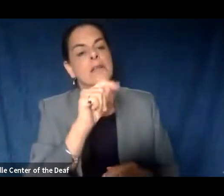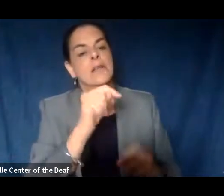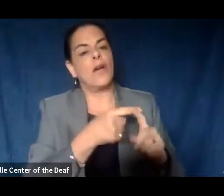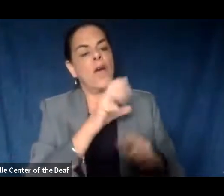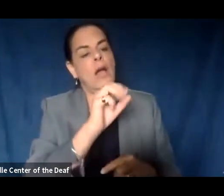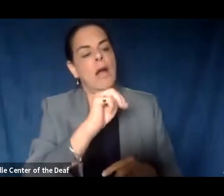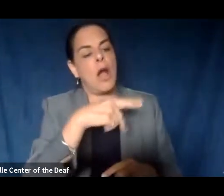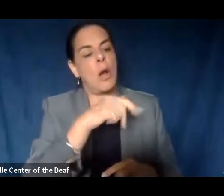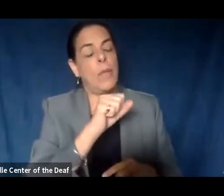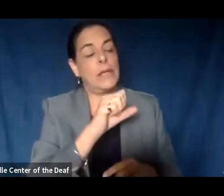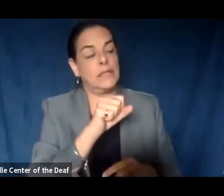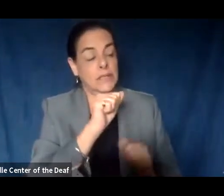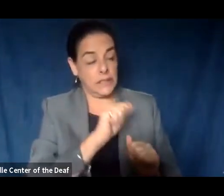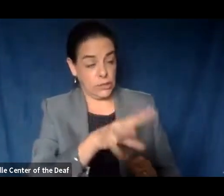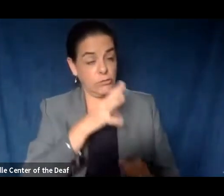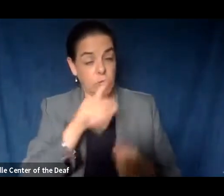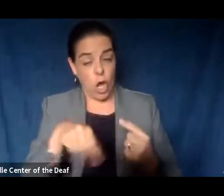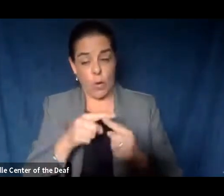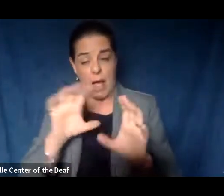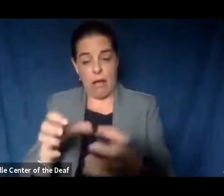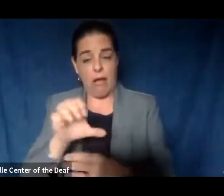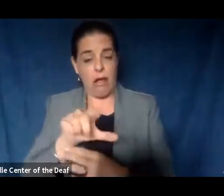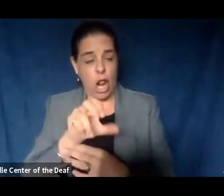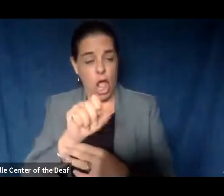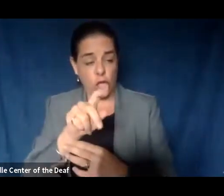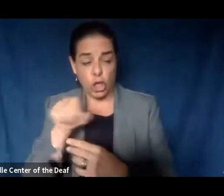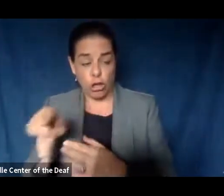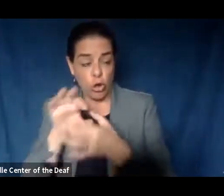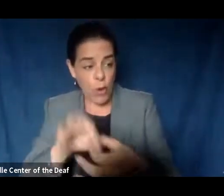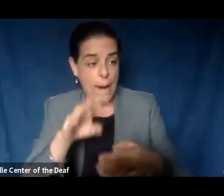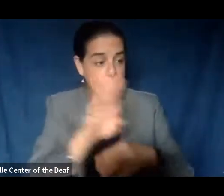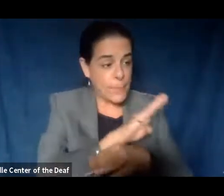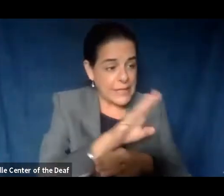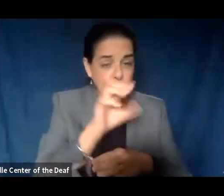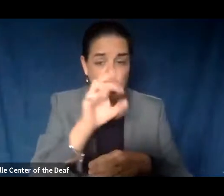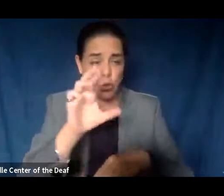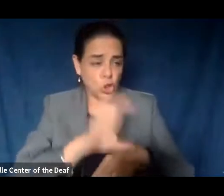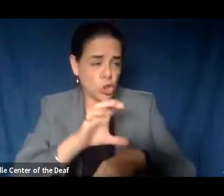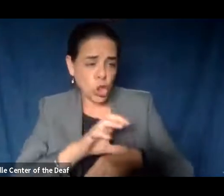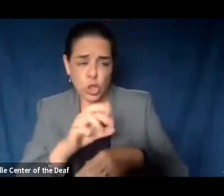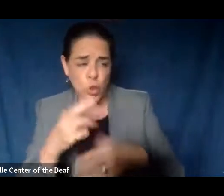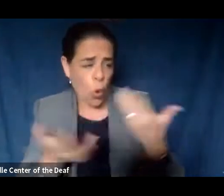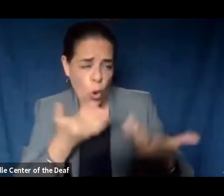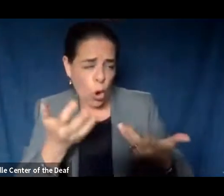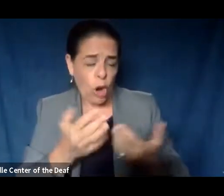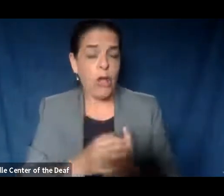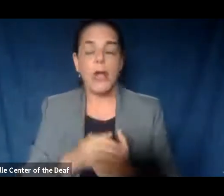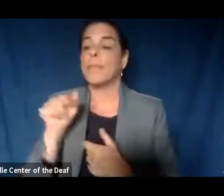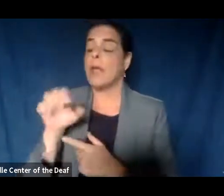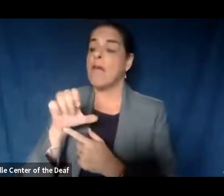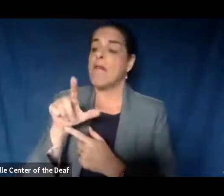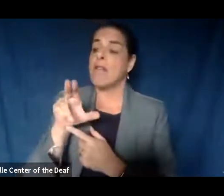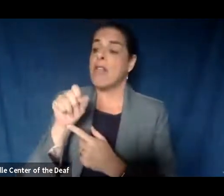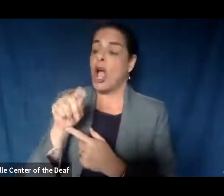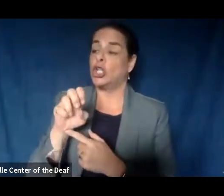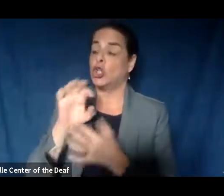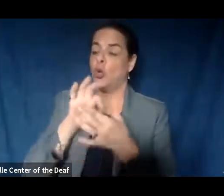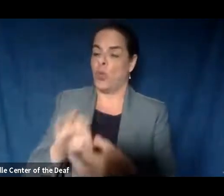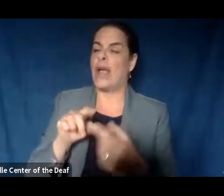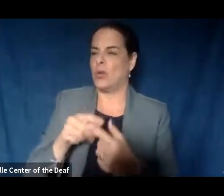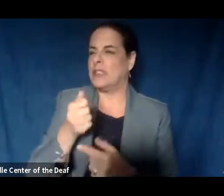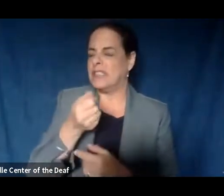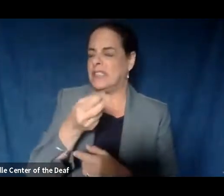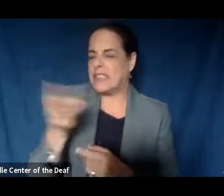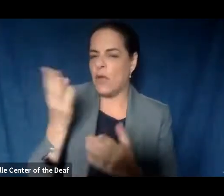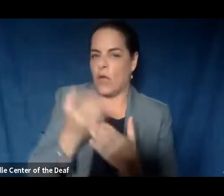general terms? Are they related to businesses or churches or neighborhoods? So the clusters are related to a combination of